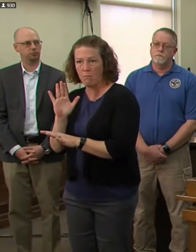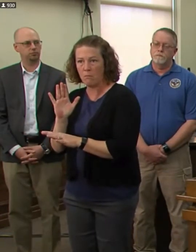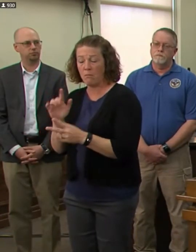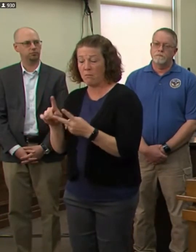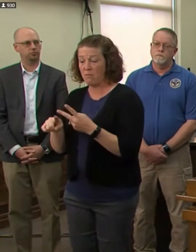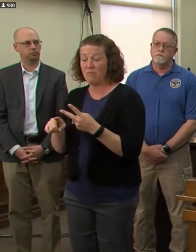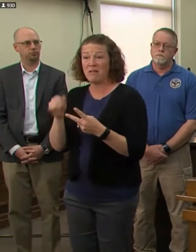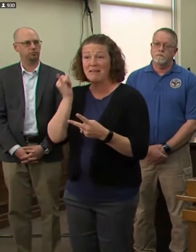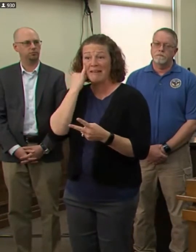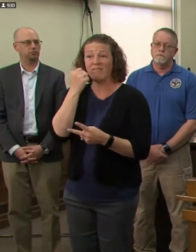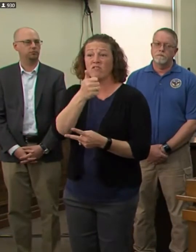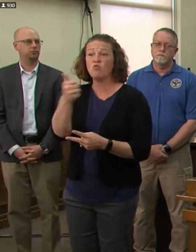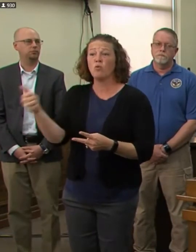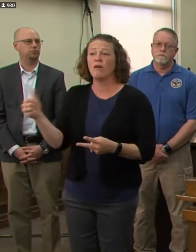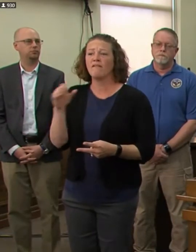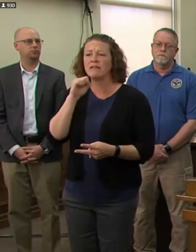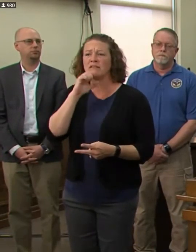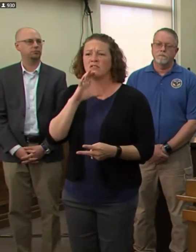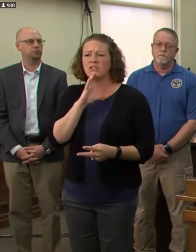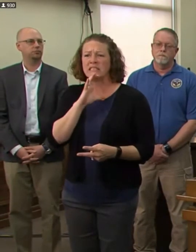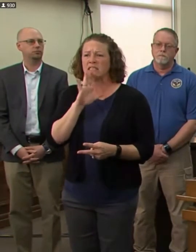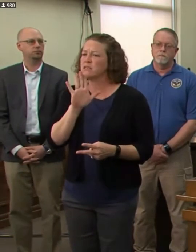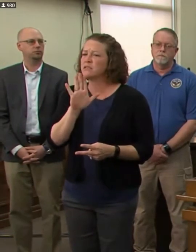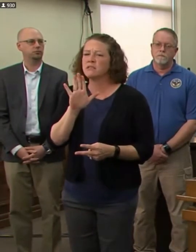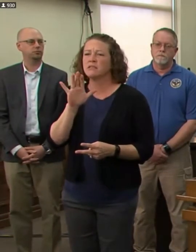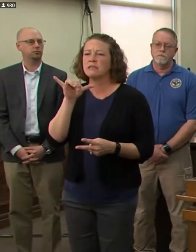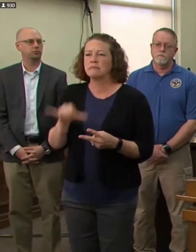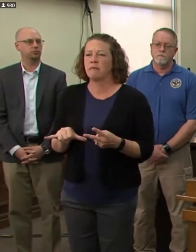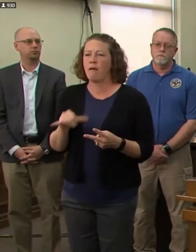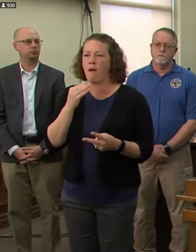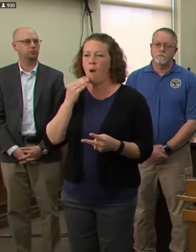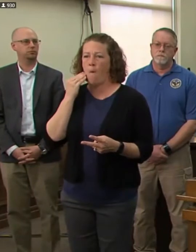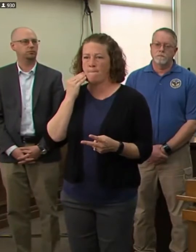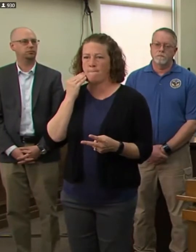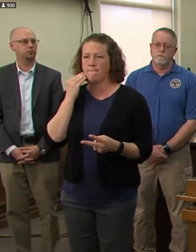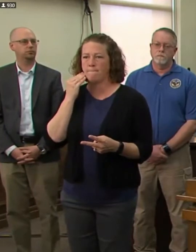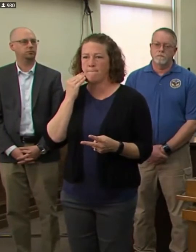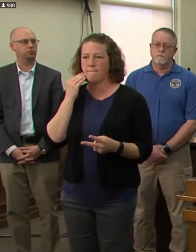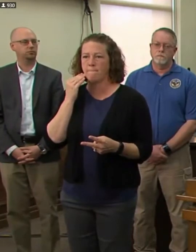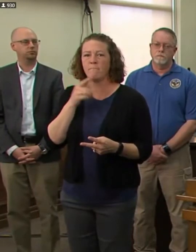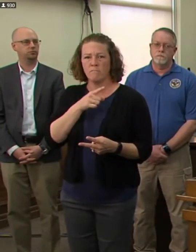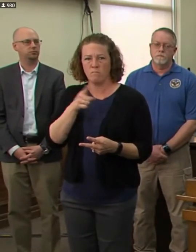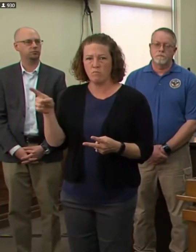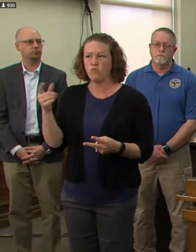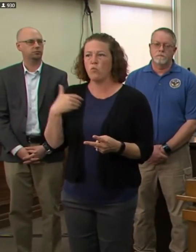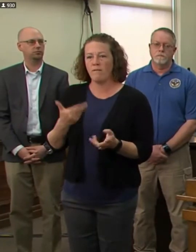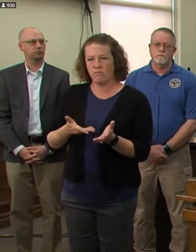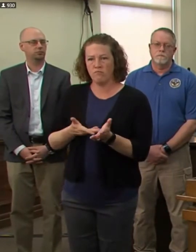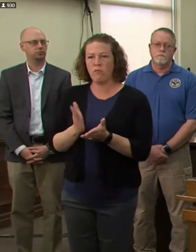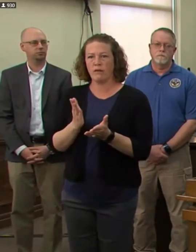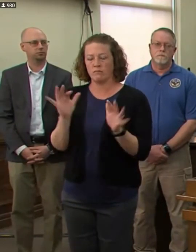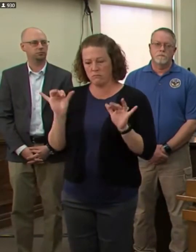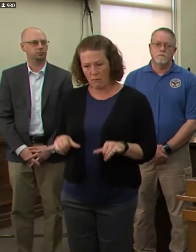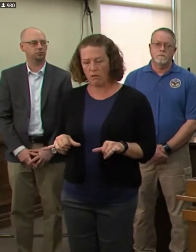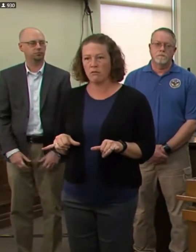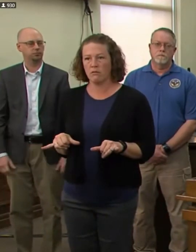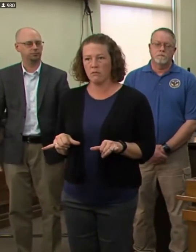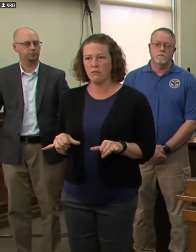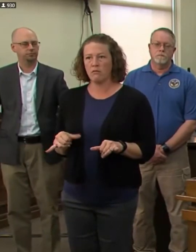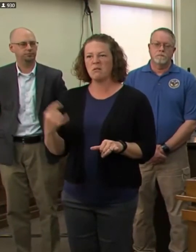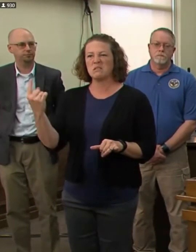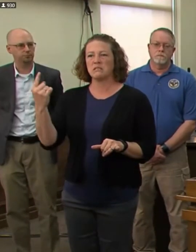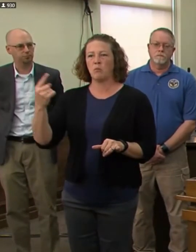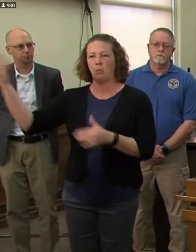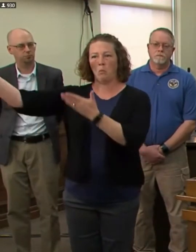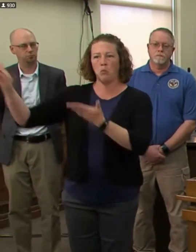senior, stay home. You have earned the right to stay home and have one of your community members drop some food off for you